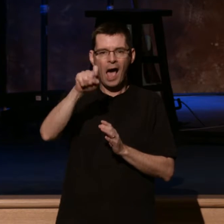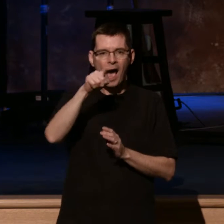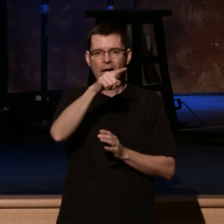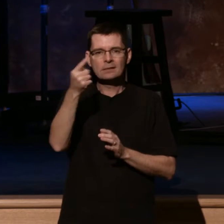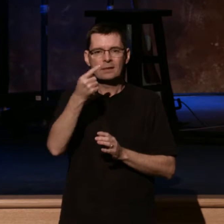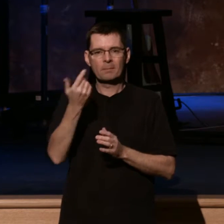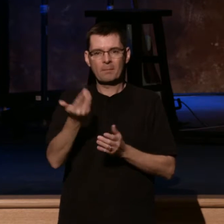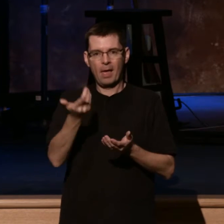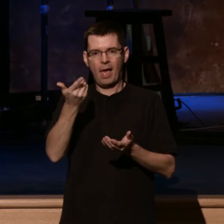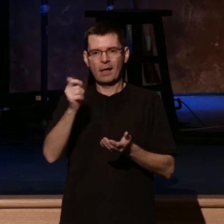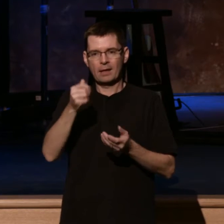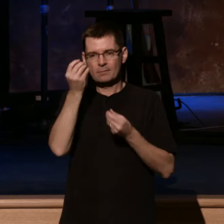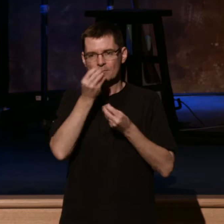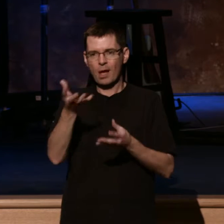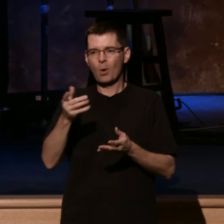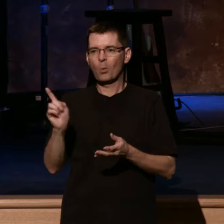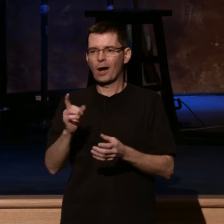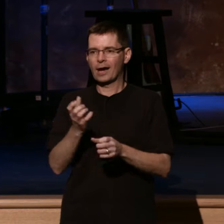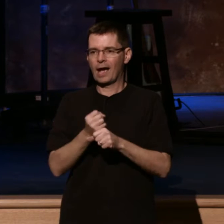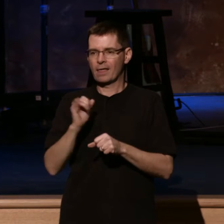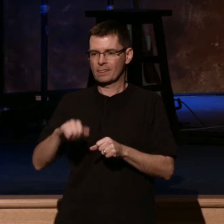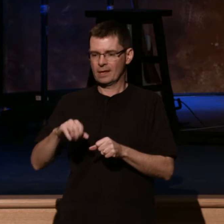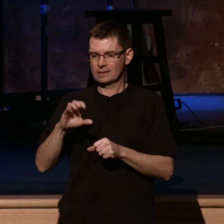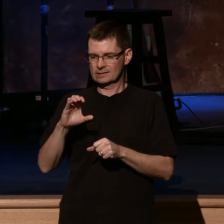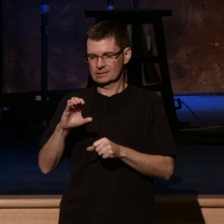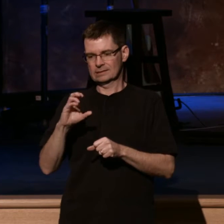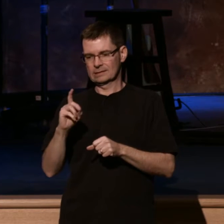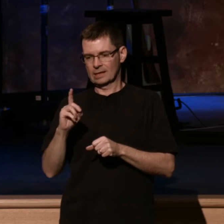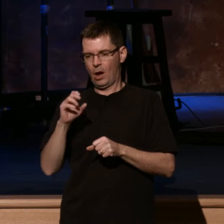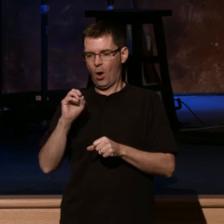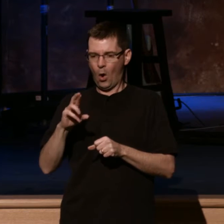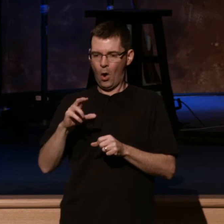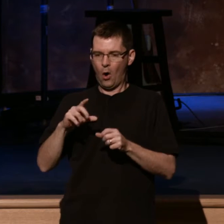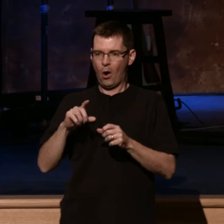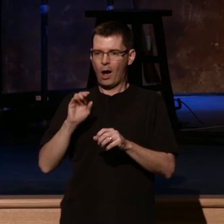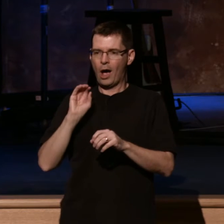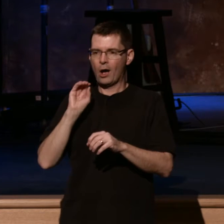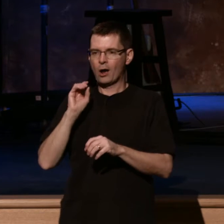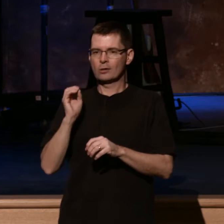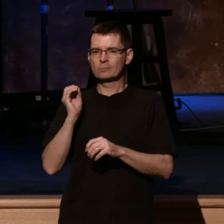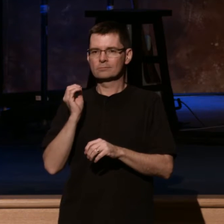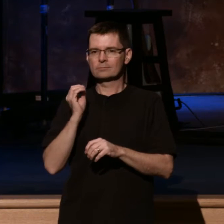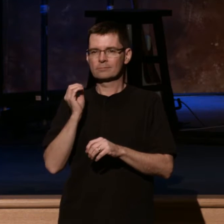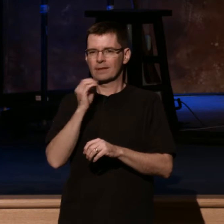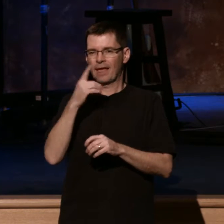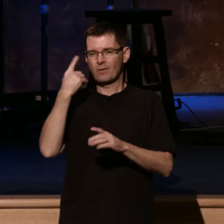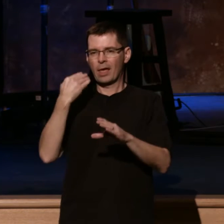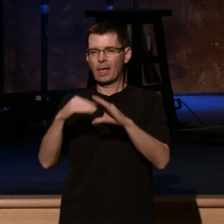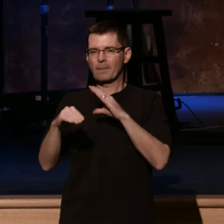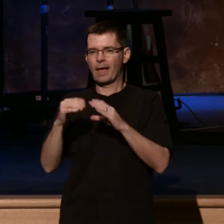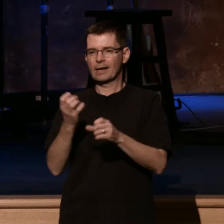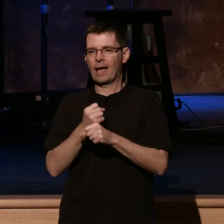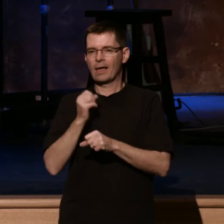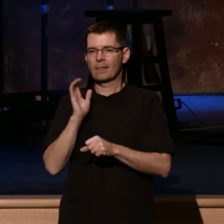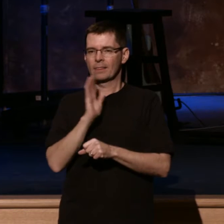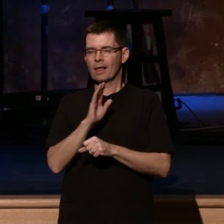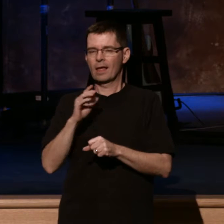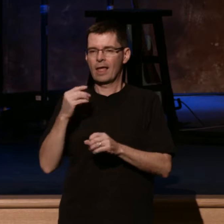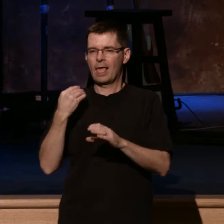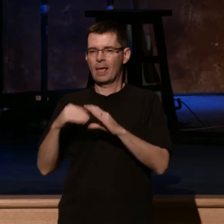don't worry, because I don't want to carry him back with me. If it takes me three flights to get home like it did here, I just don't want an extra box, all right? So those are